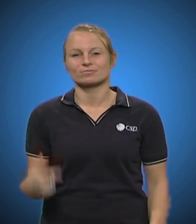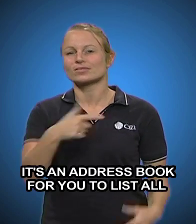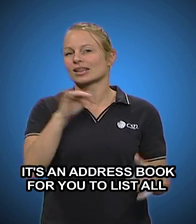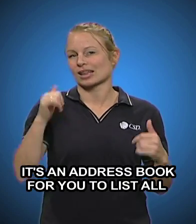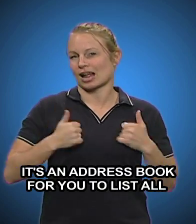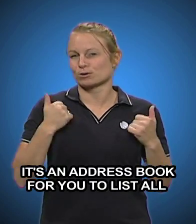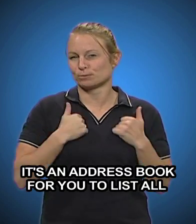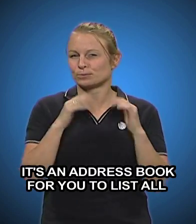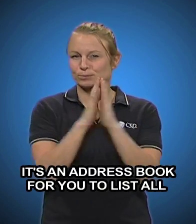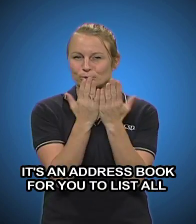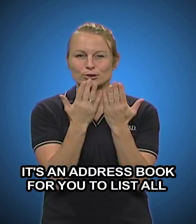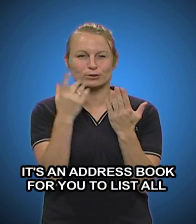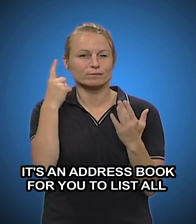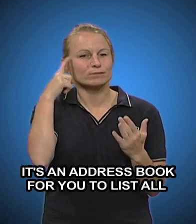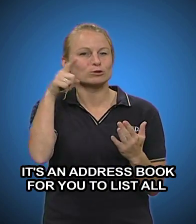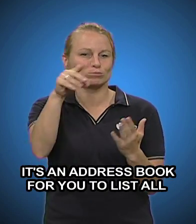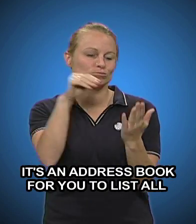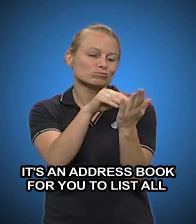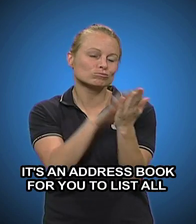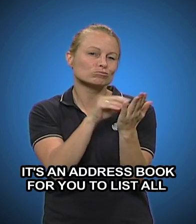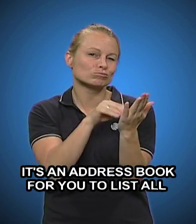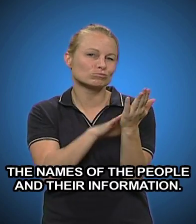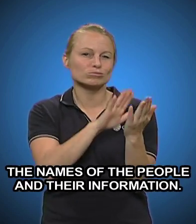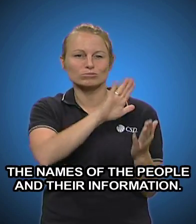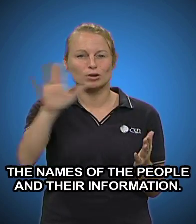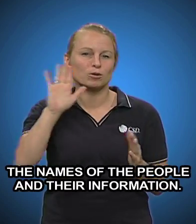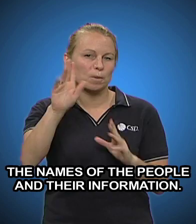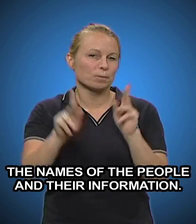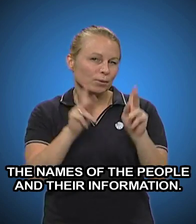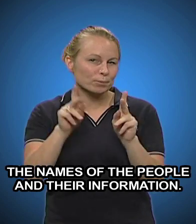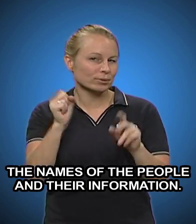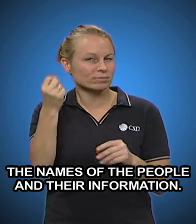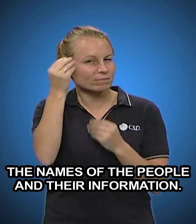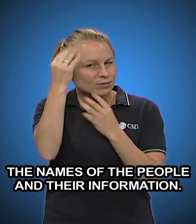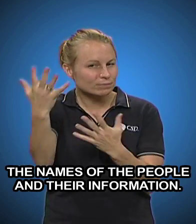It's an address book for you to list all the names of the people and their information.